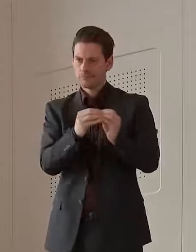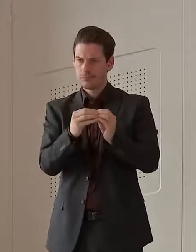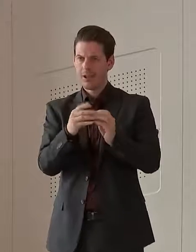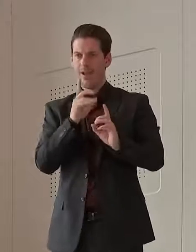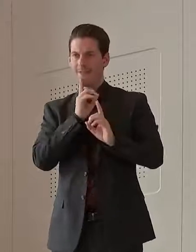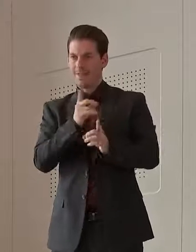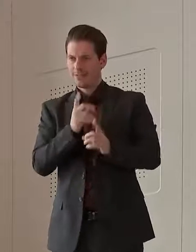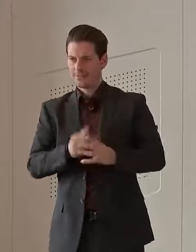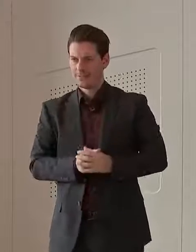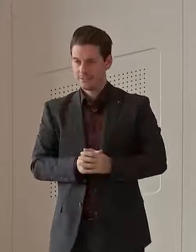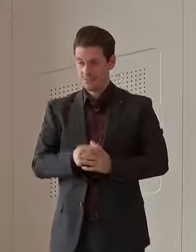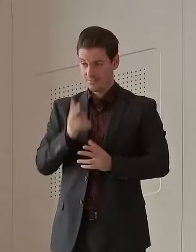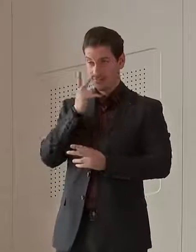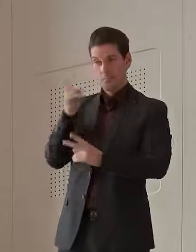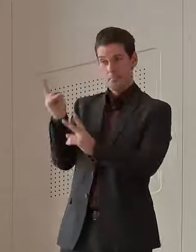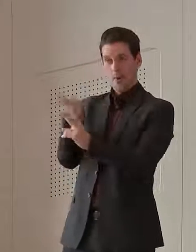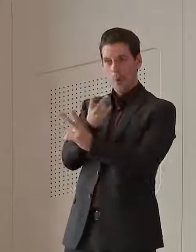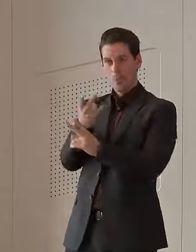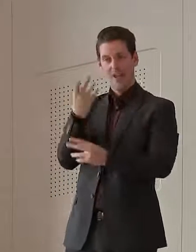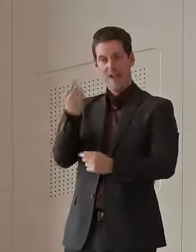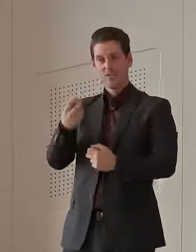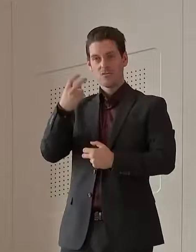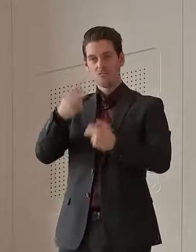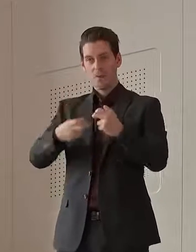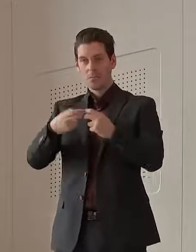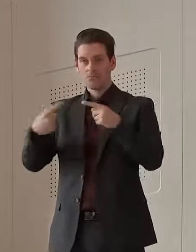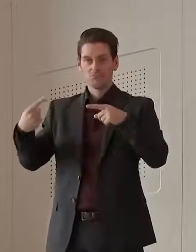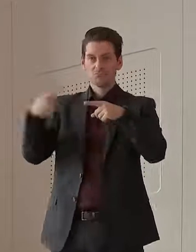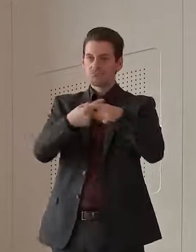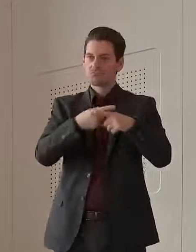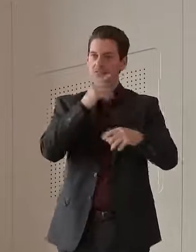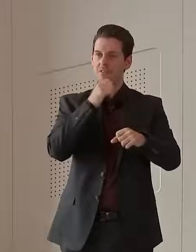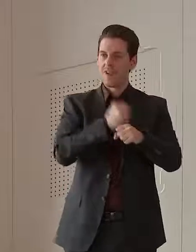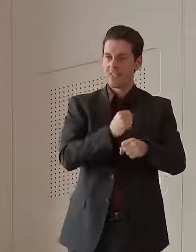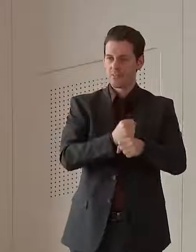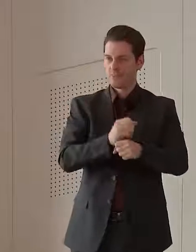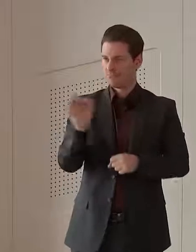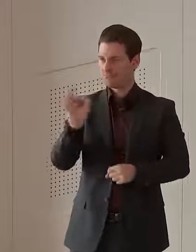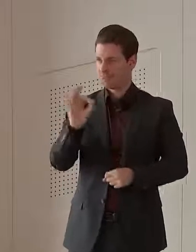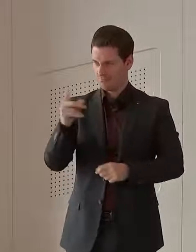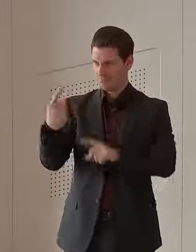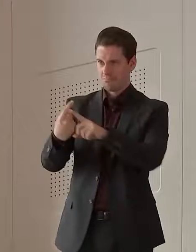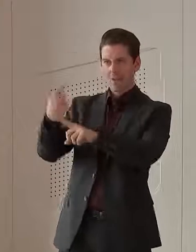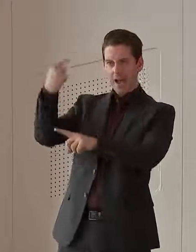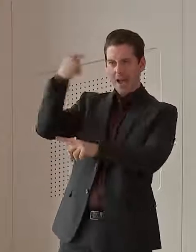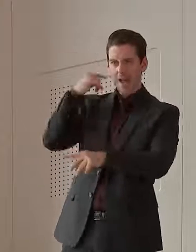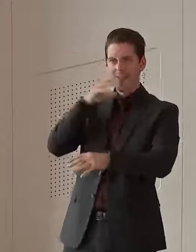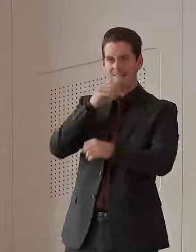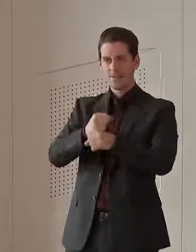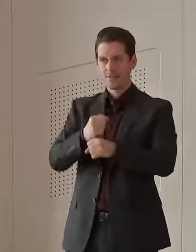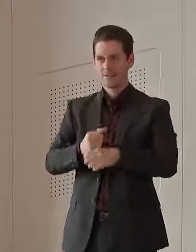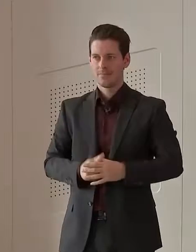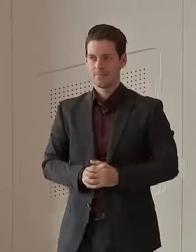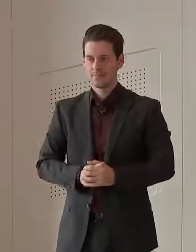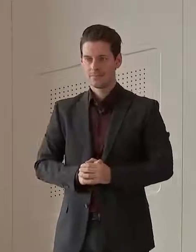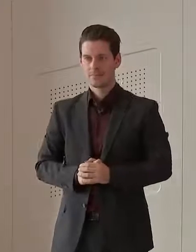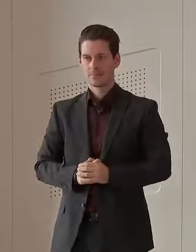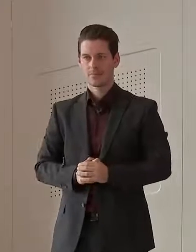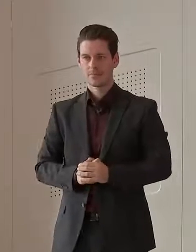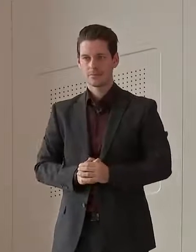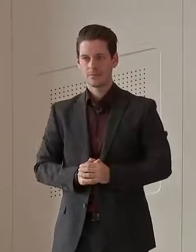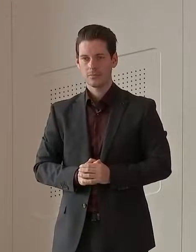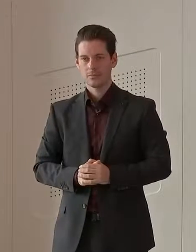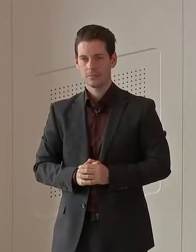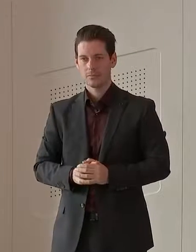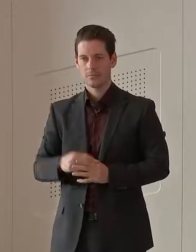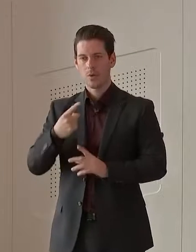that would stand in conflict of a job they did years ago. What about lobbyists that were working for you